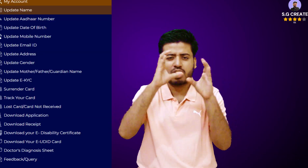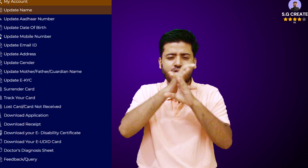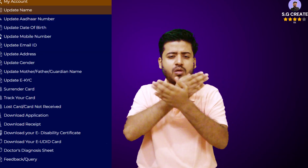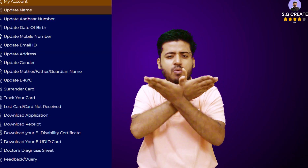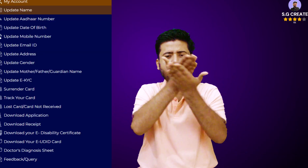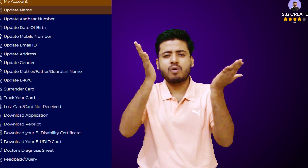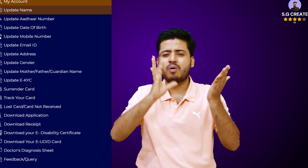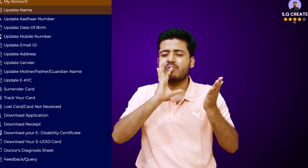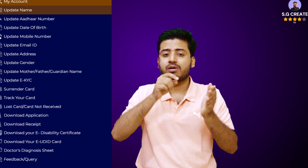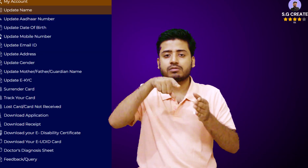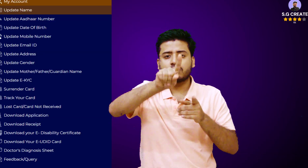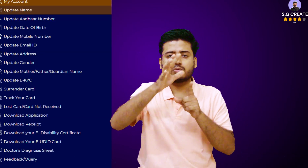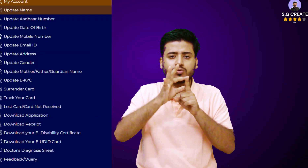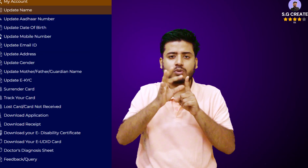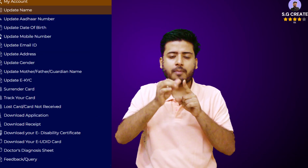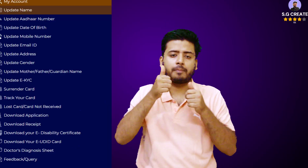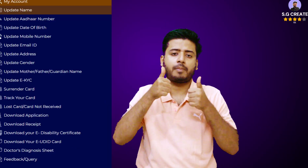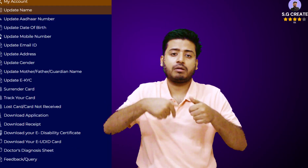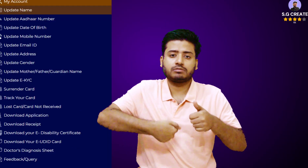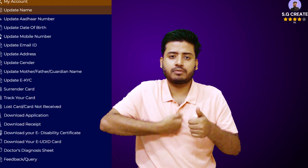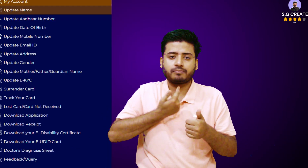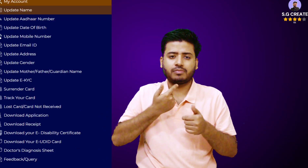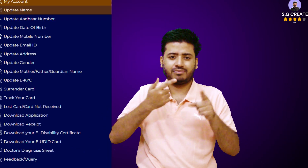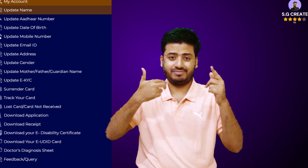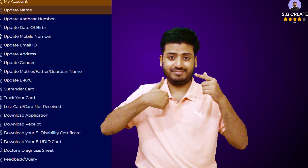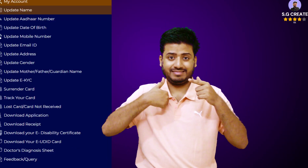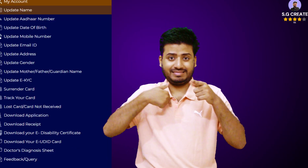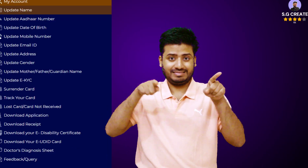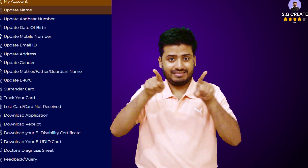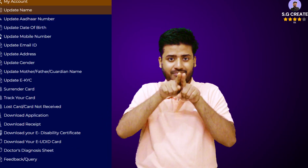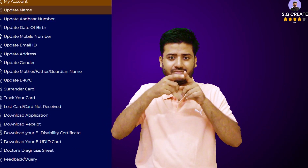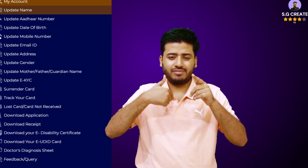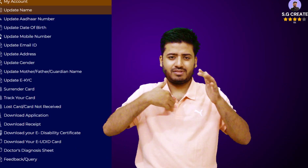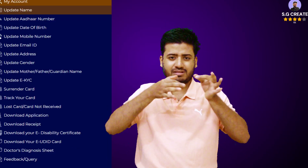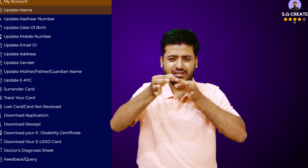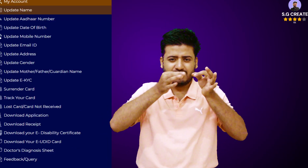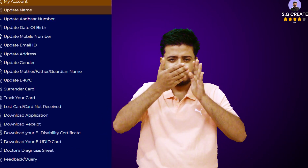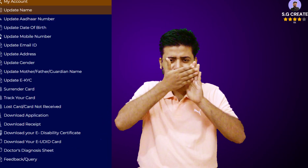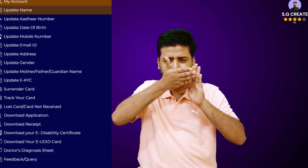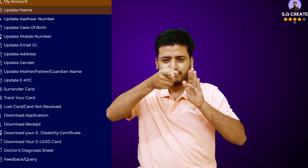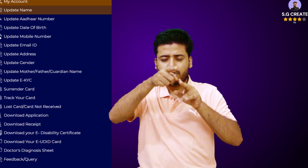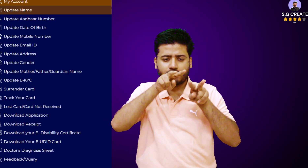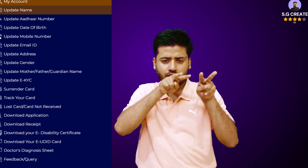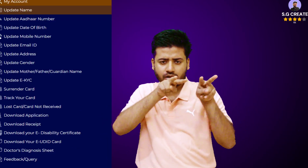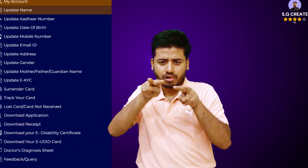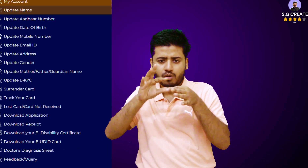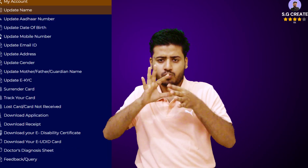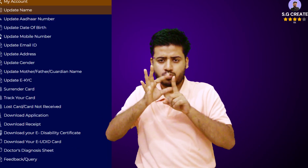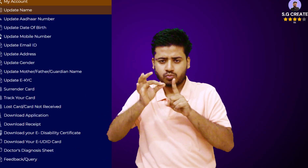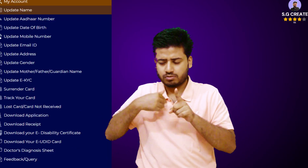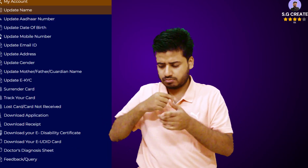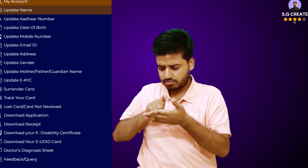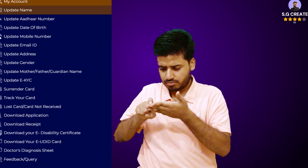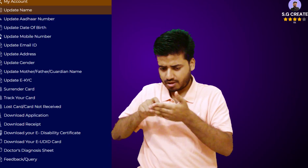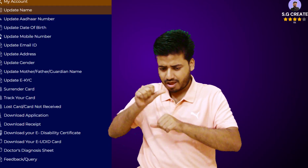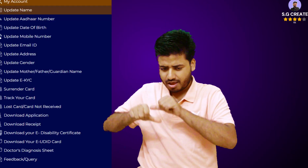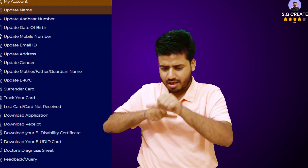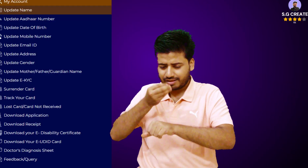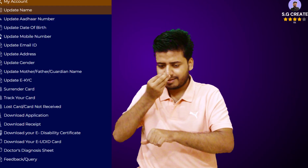A digital copy of a valid address proof that matches the address on your Aadhaar. Step-by-step process Go